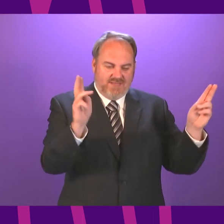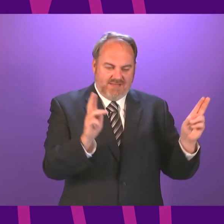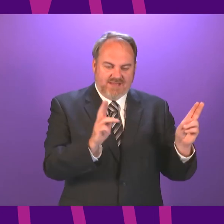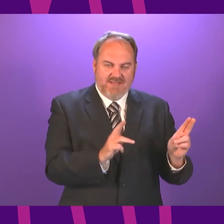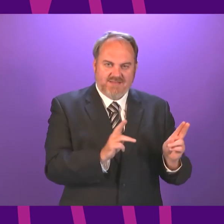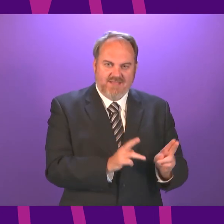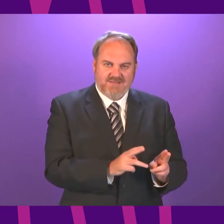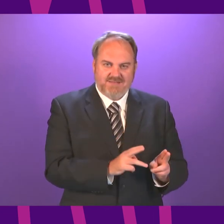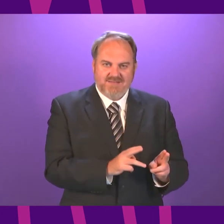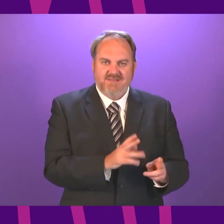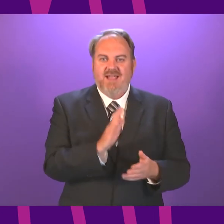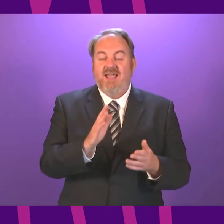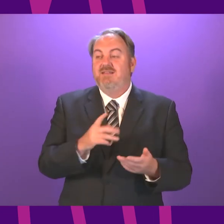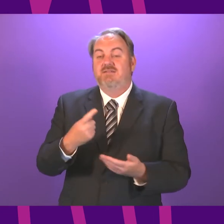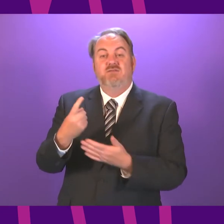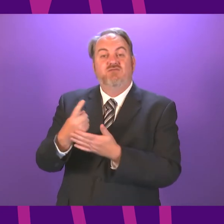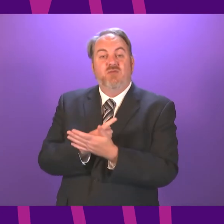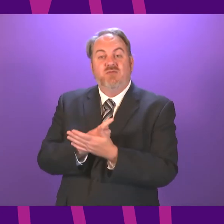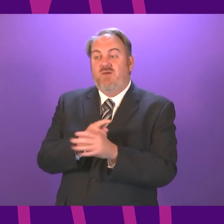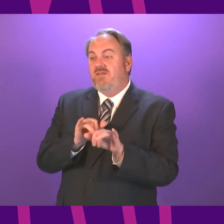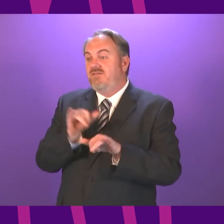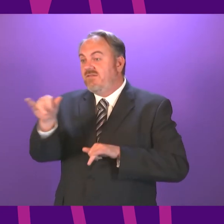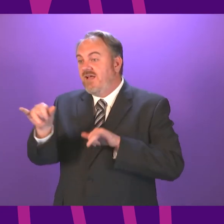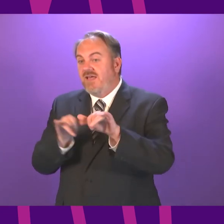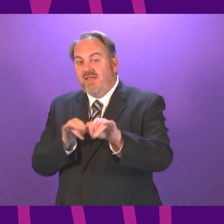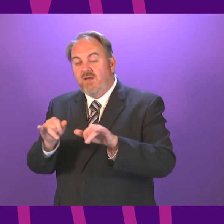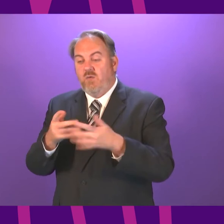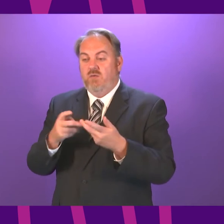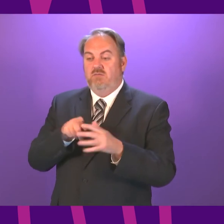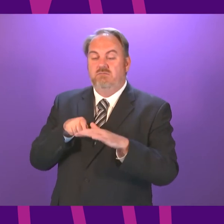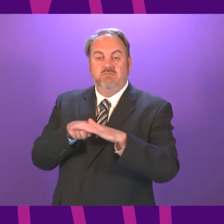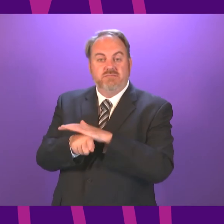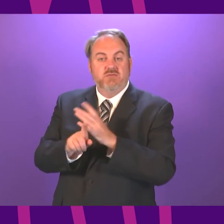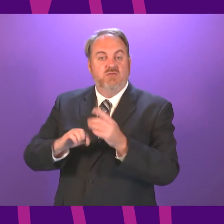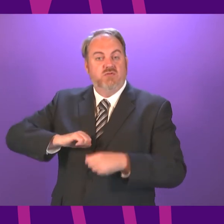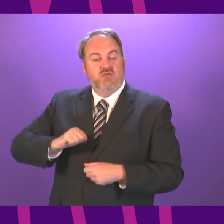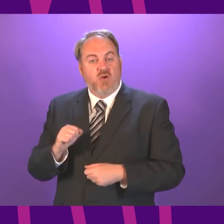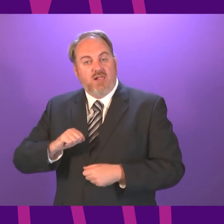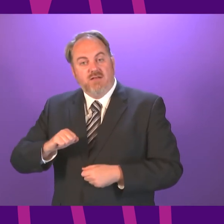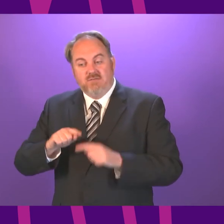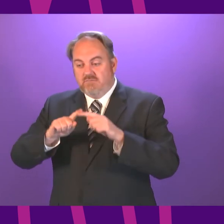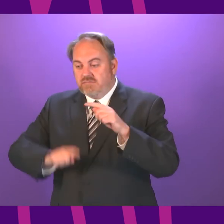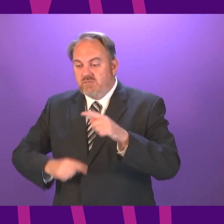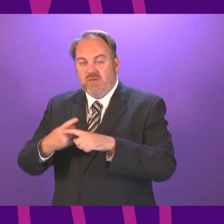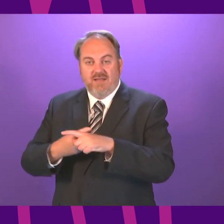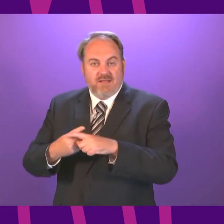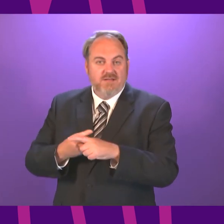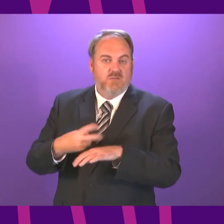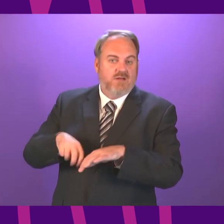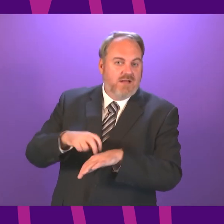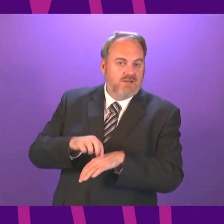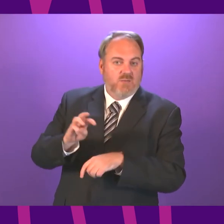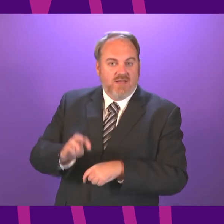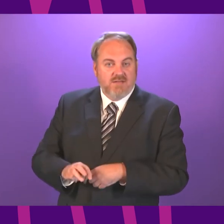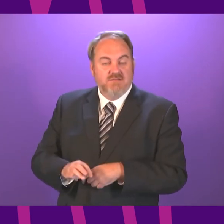in time restrictions on travel in and out of the country. We have to consider that carefully, because we have to be satisfied